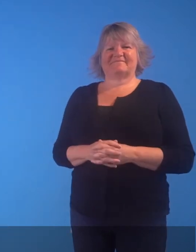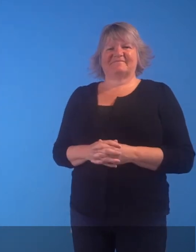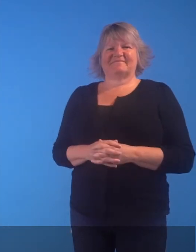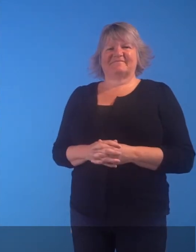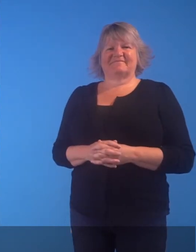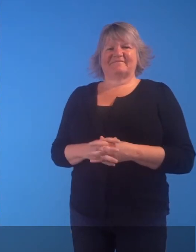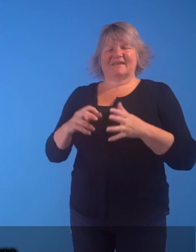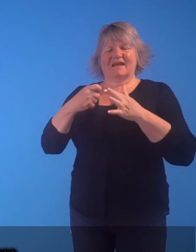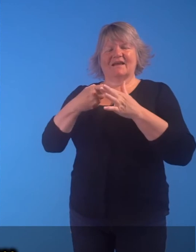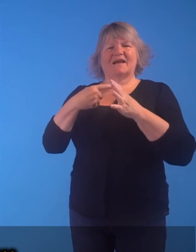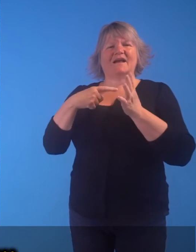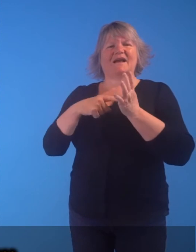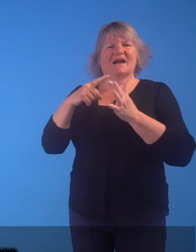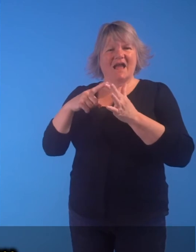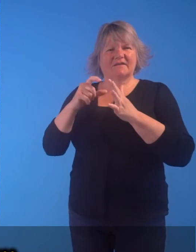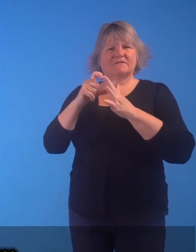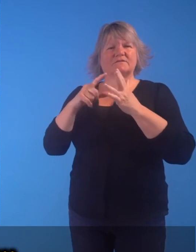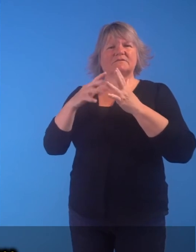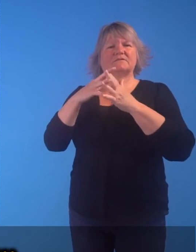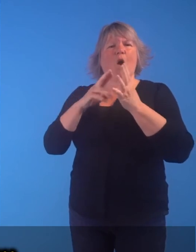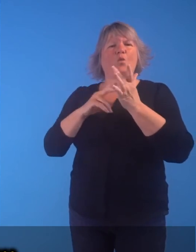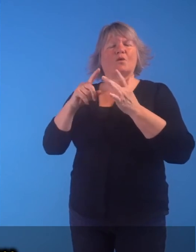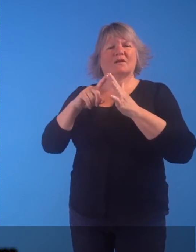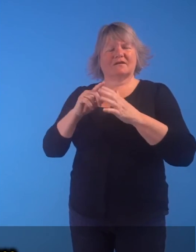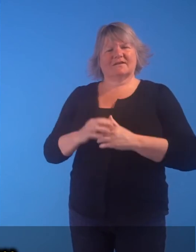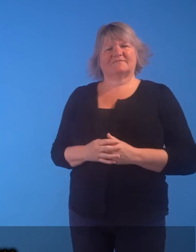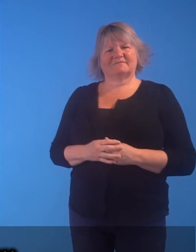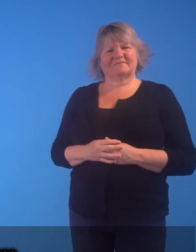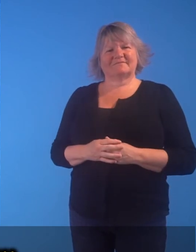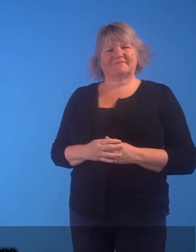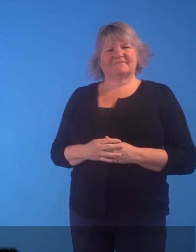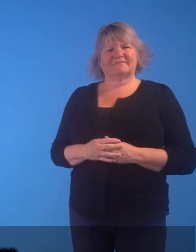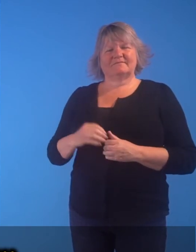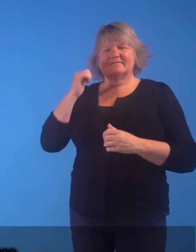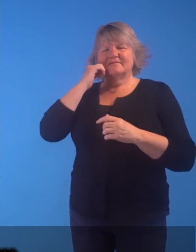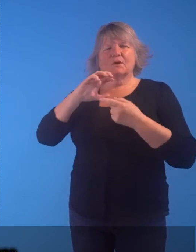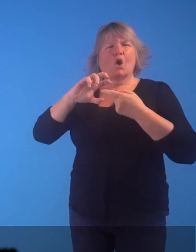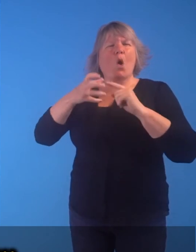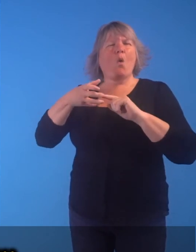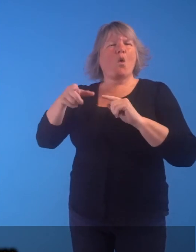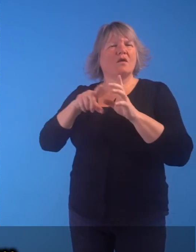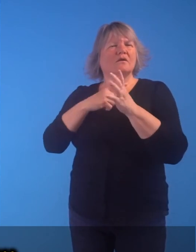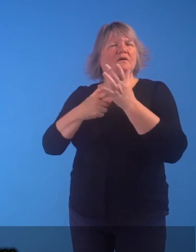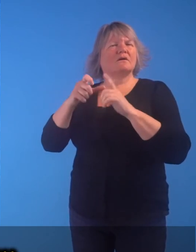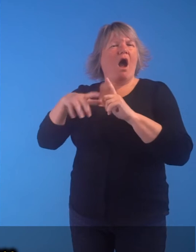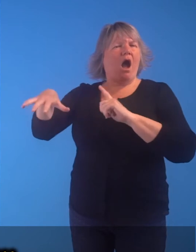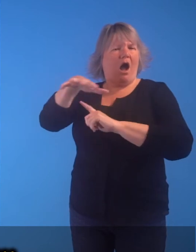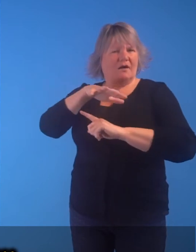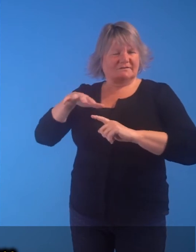Kate Downey The Coal Yard Acrylic